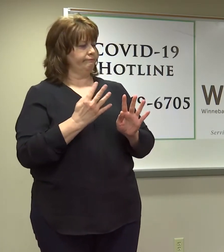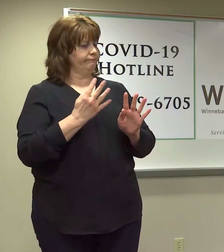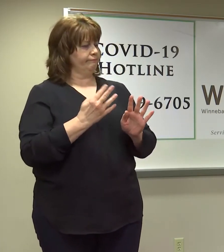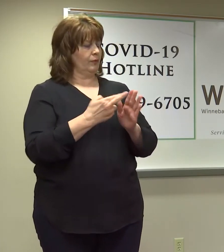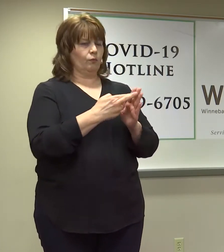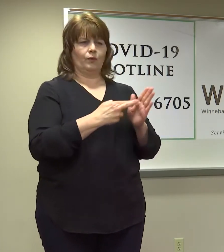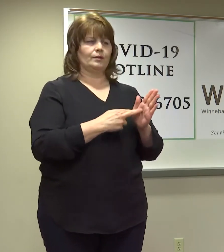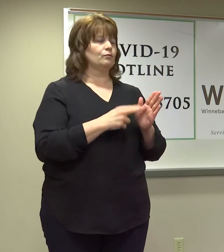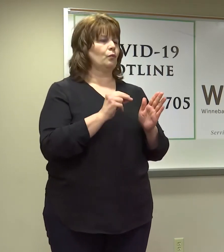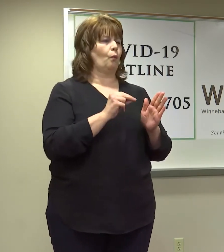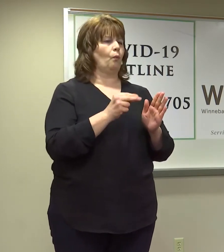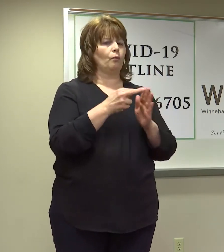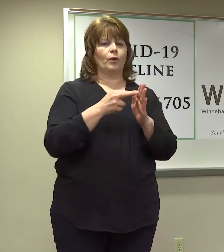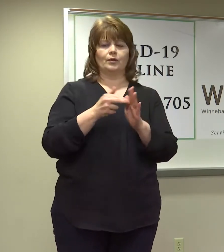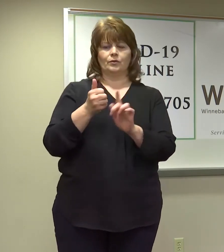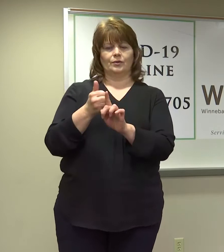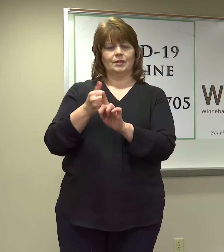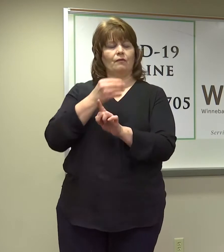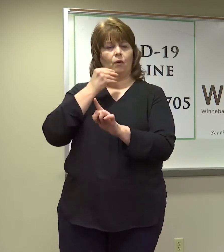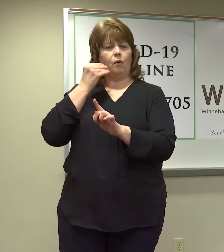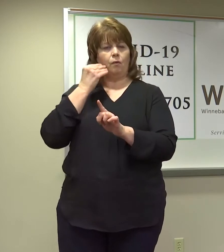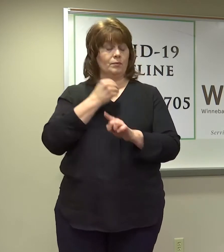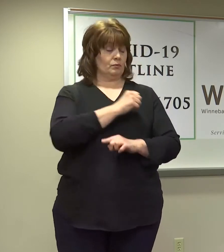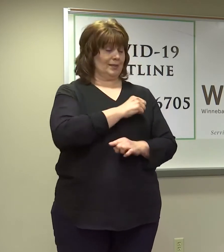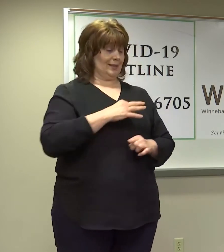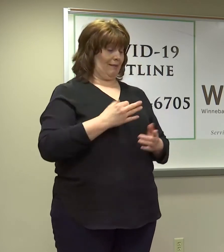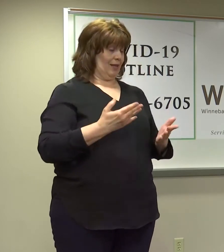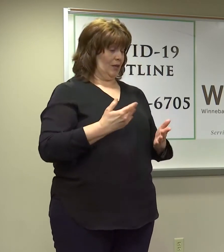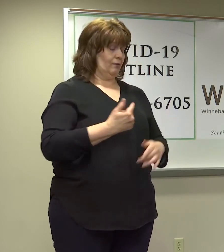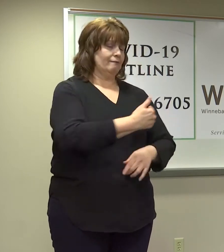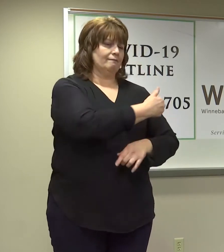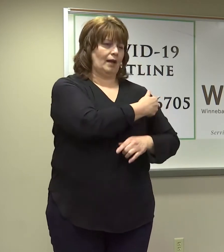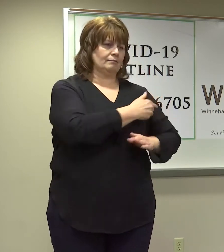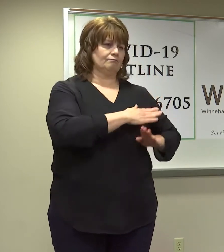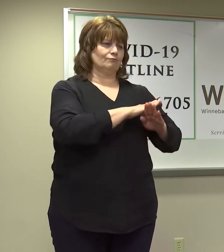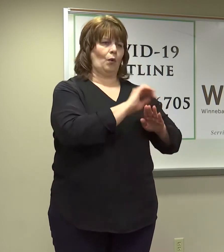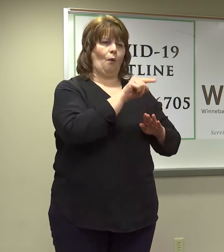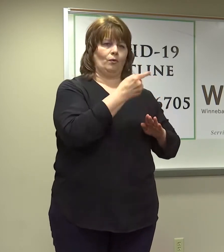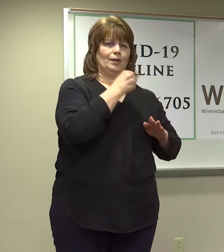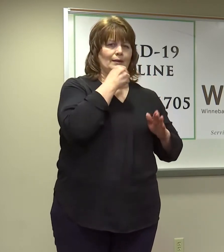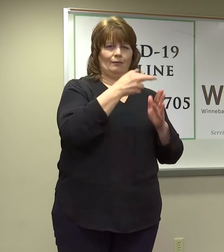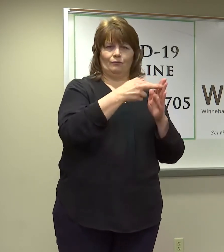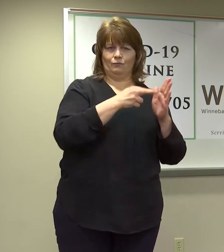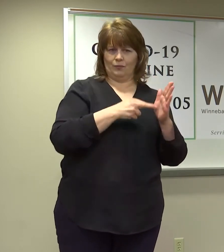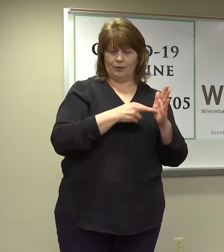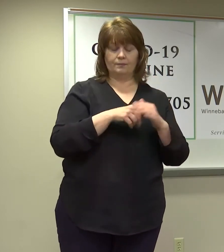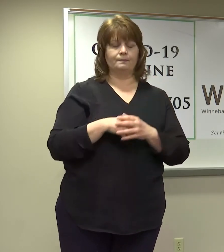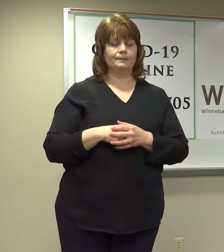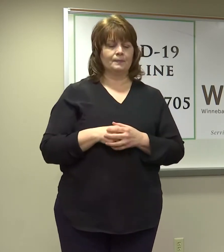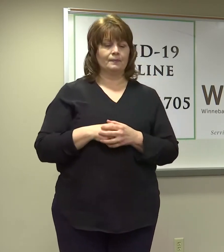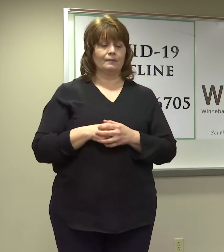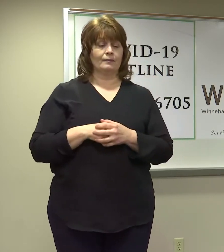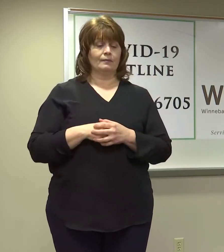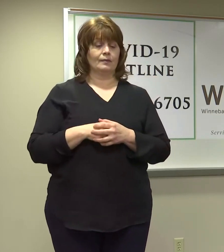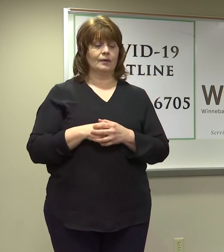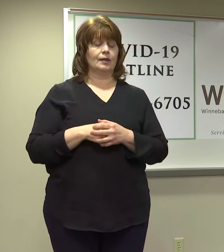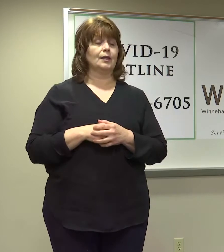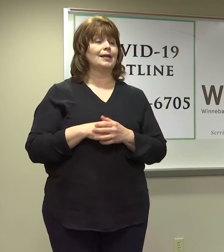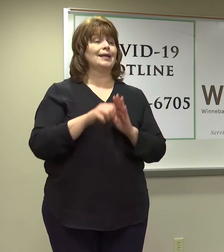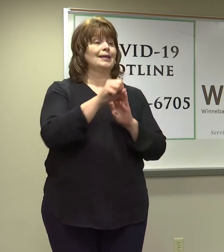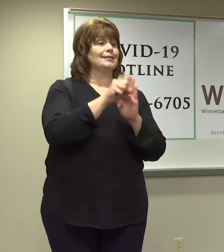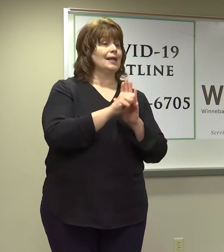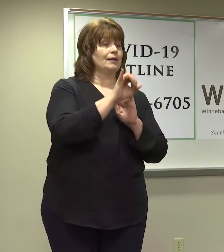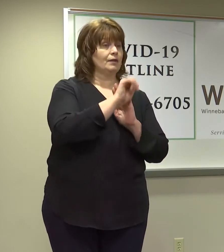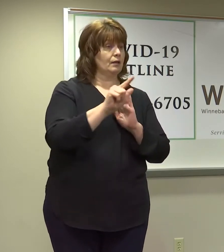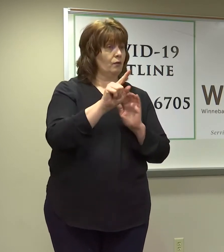effectively use our staff to vaccinate. The state of Illinois, including Winnebago, is continuing to vaccinate health care workers